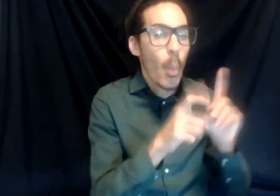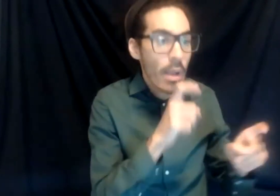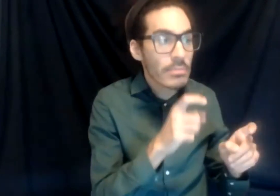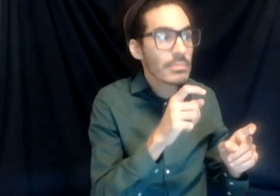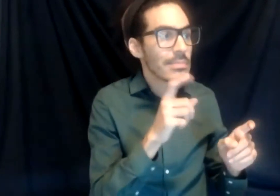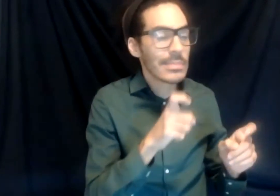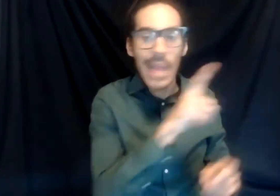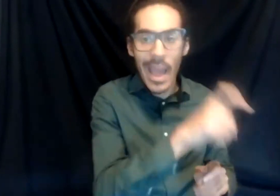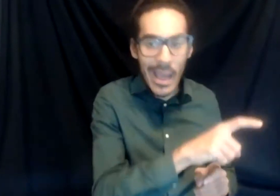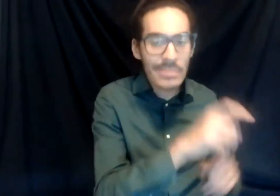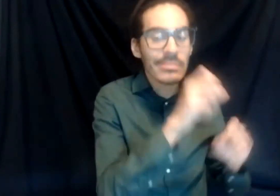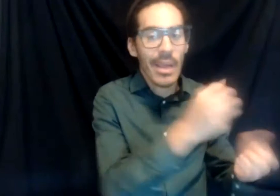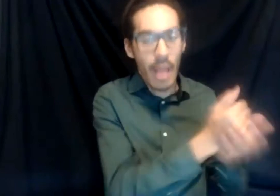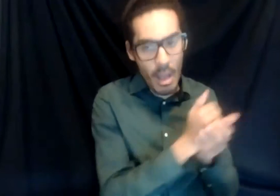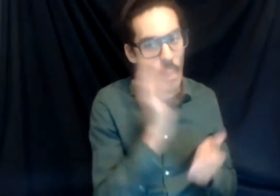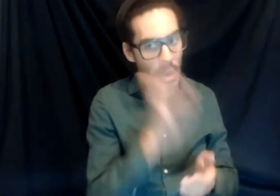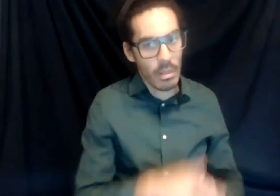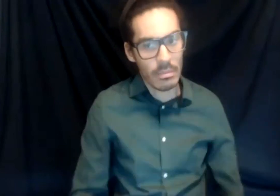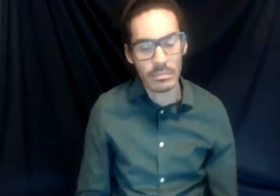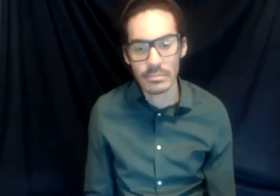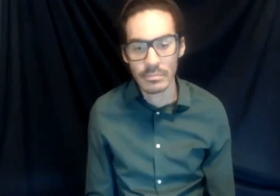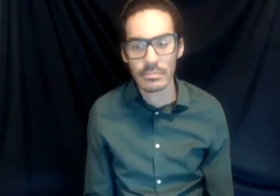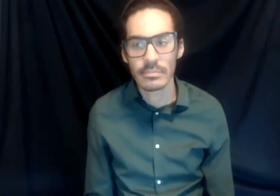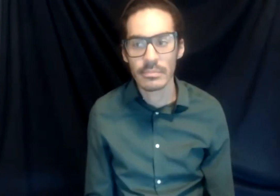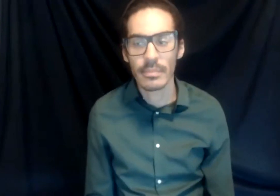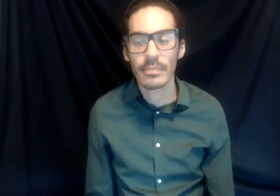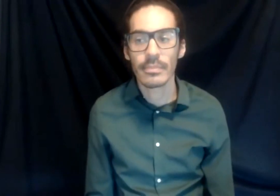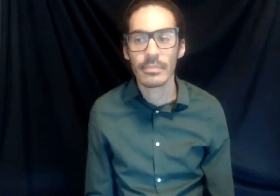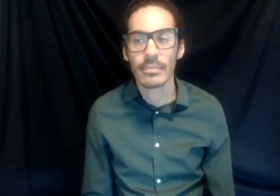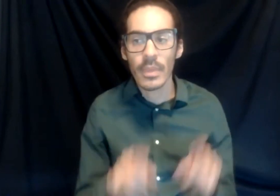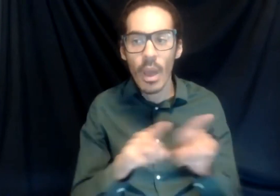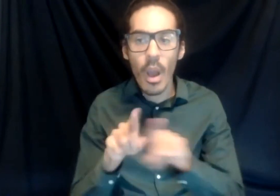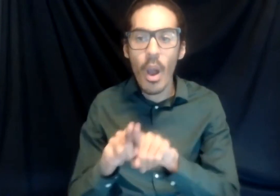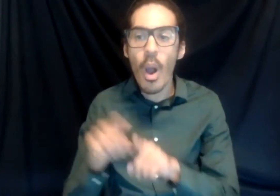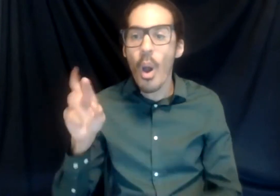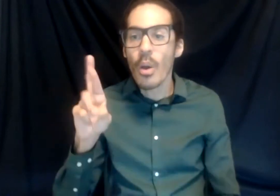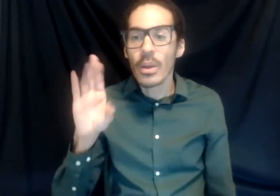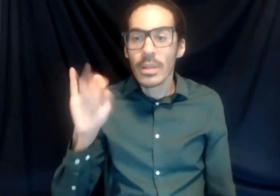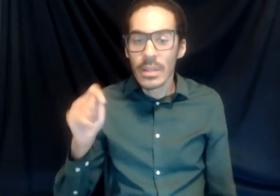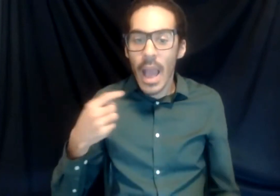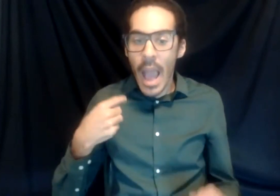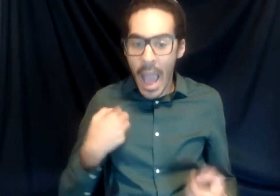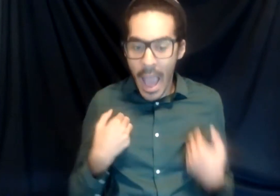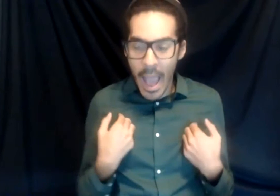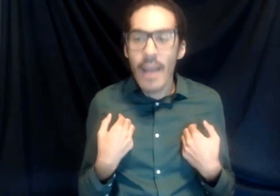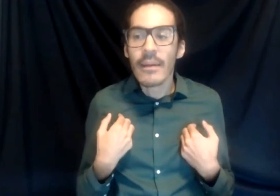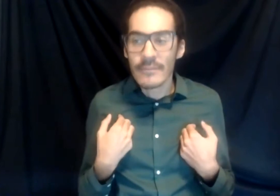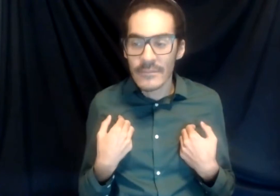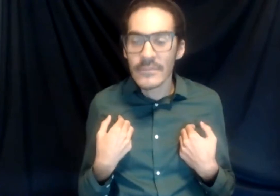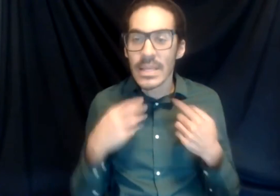to help me. In addition to that, I'd say RIT has a very distinct student body in terms of like, it has a very big